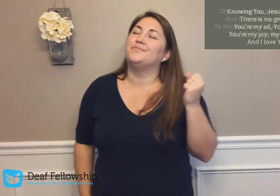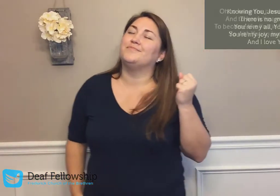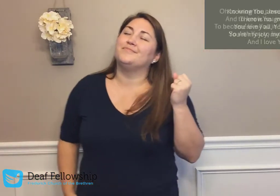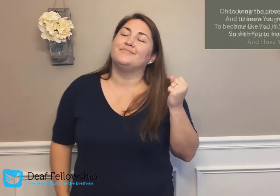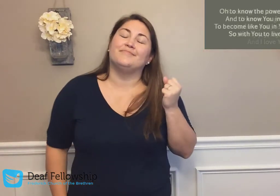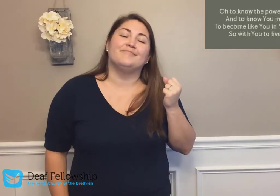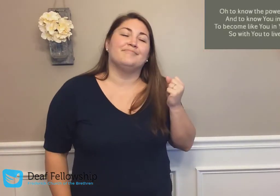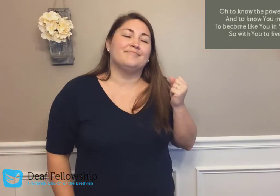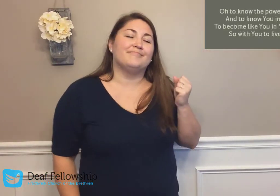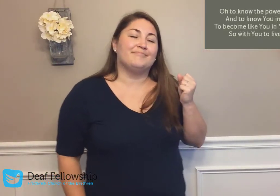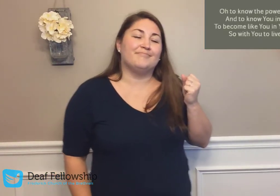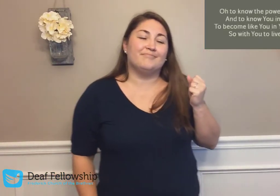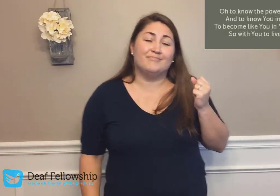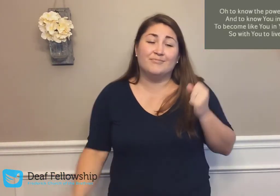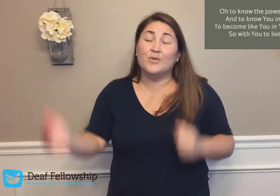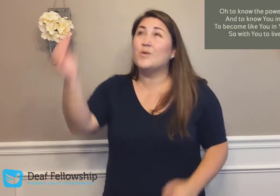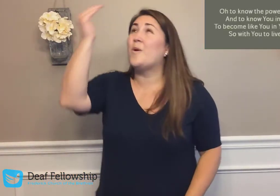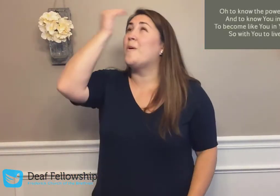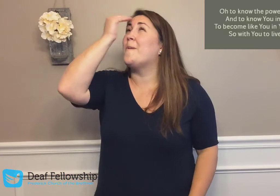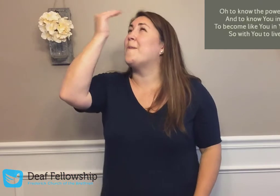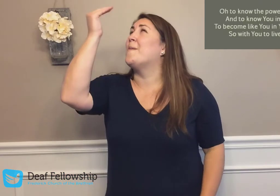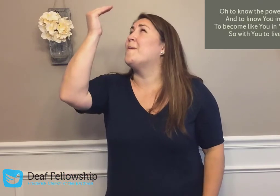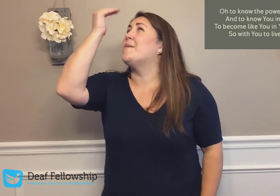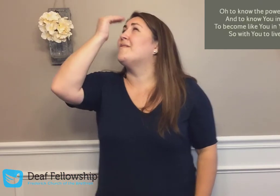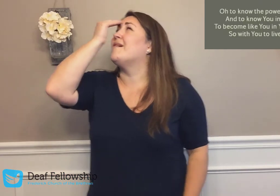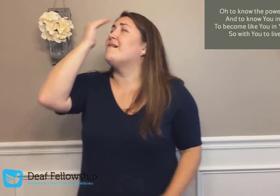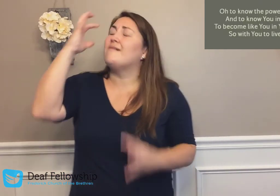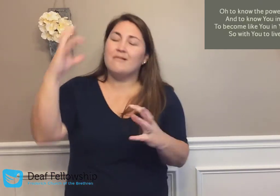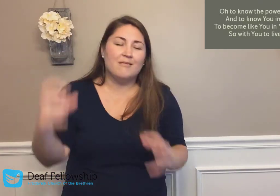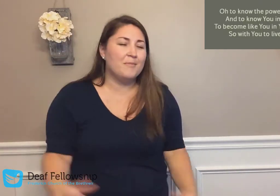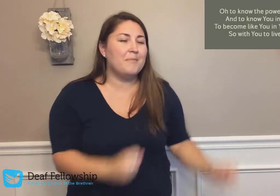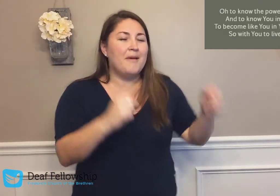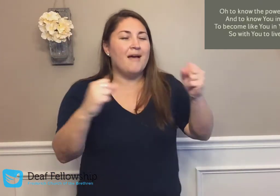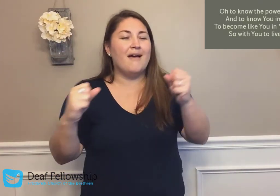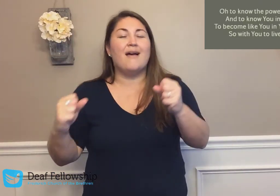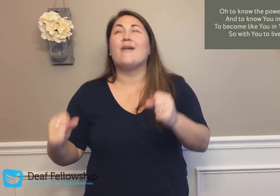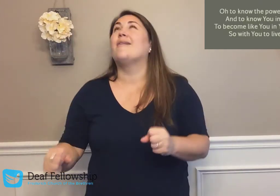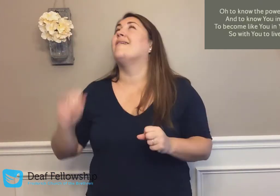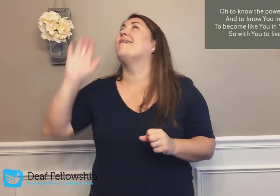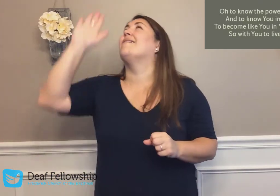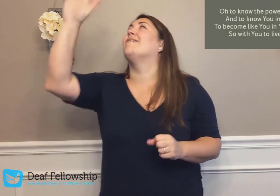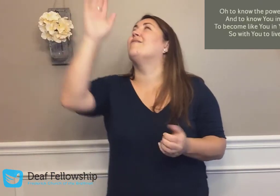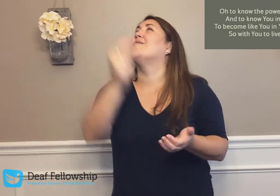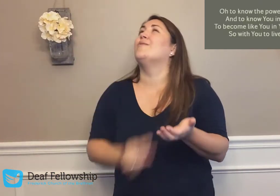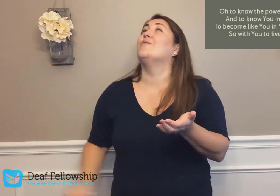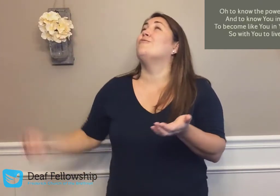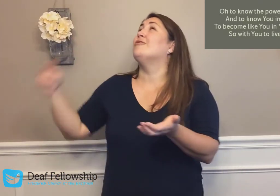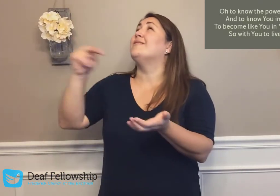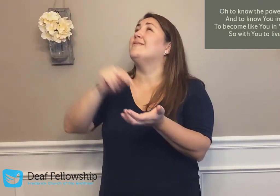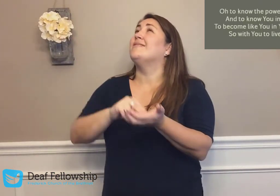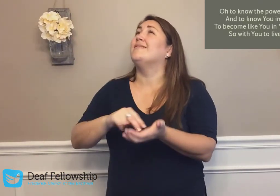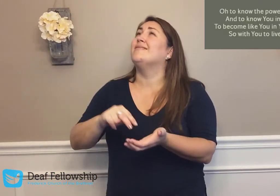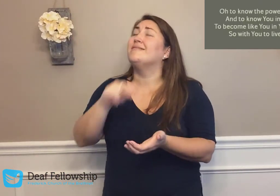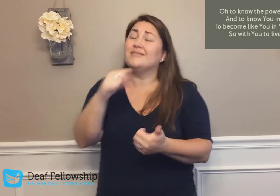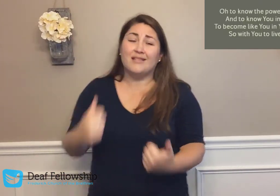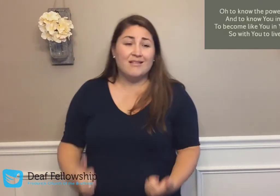Oh, to know the power of Your risen